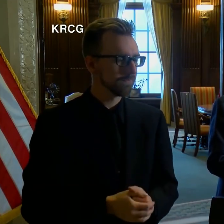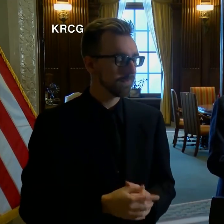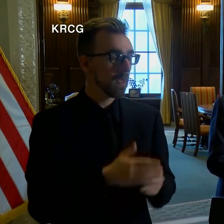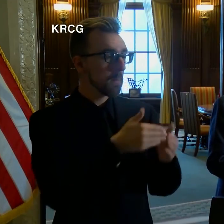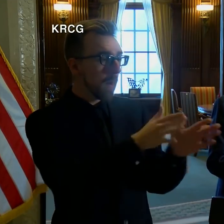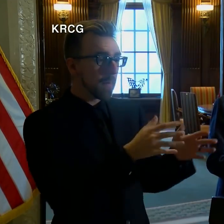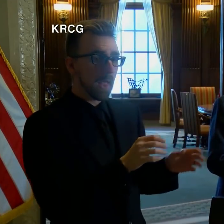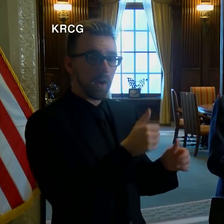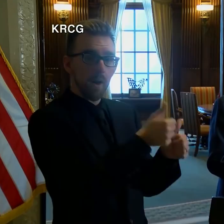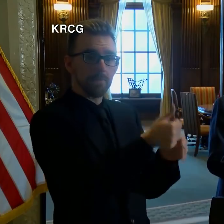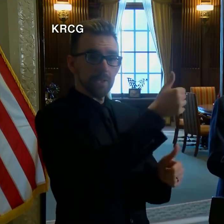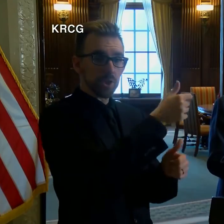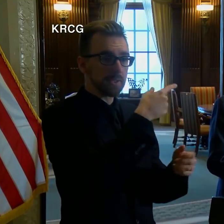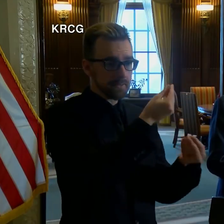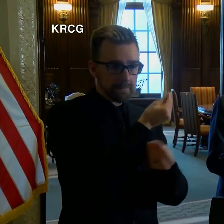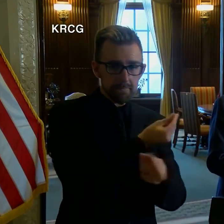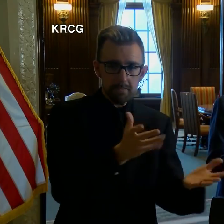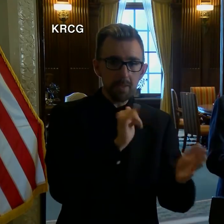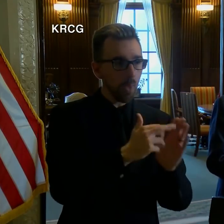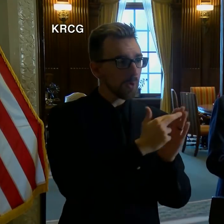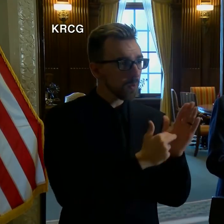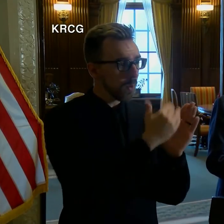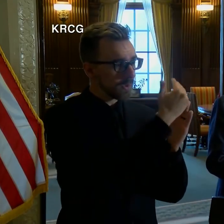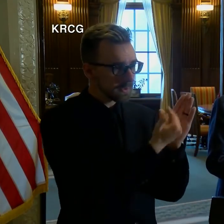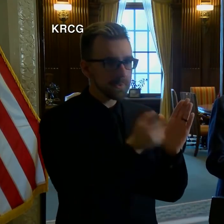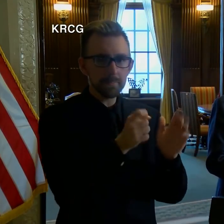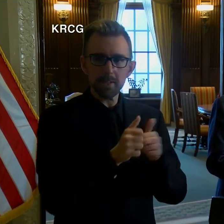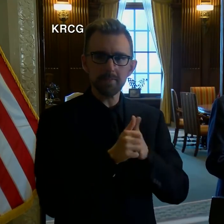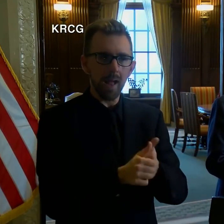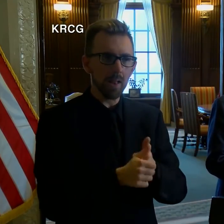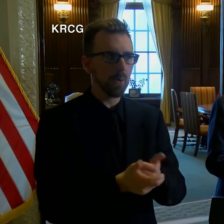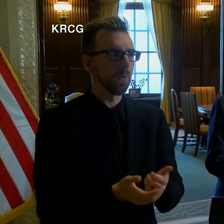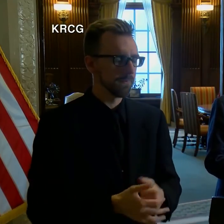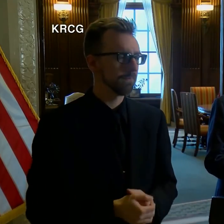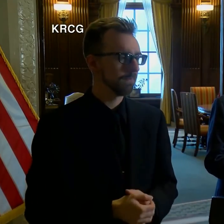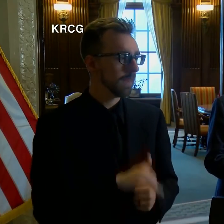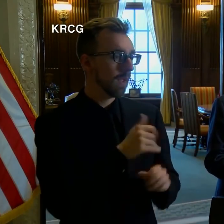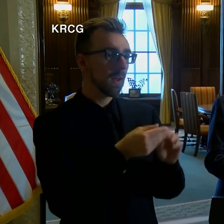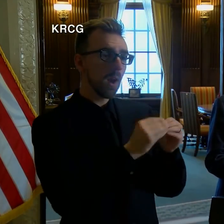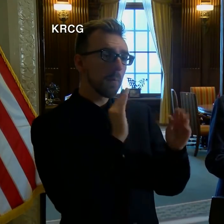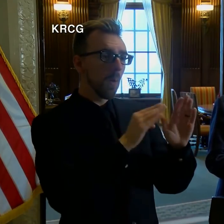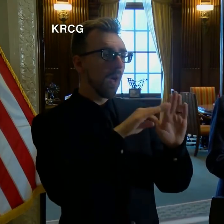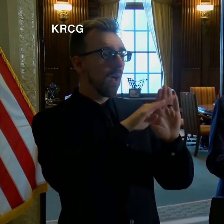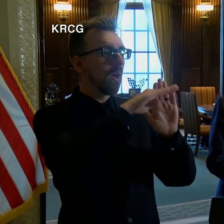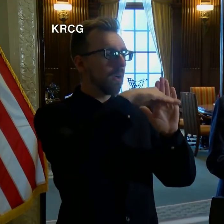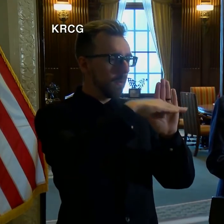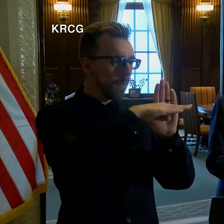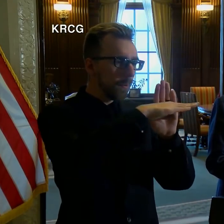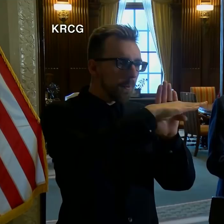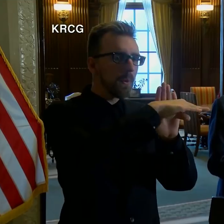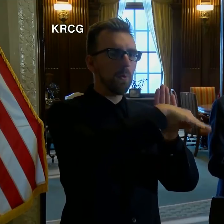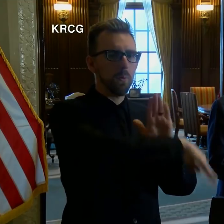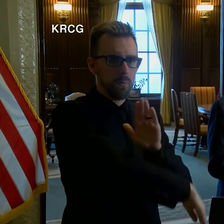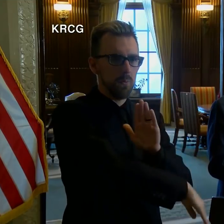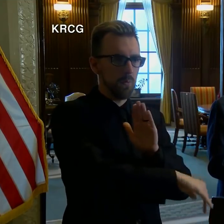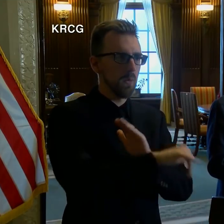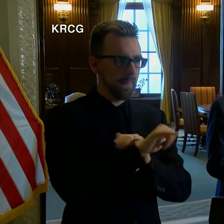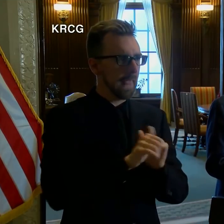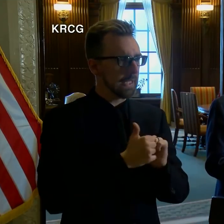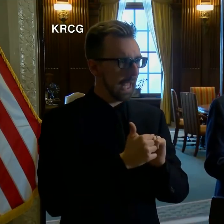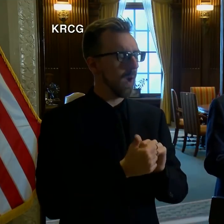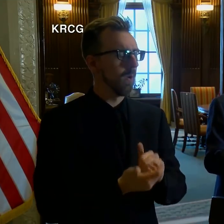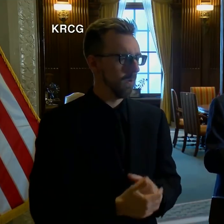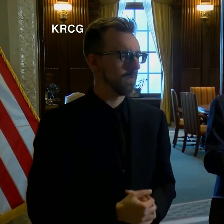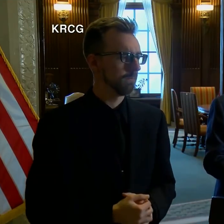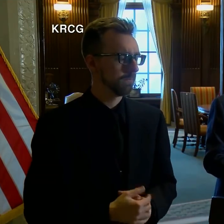safety concerns for everybody's health. That's what's going to have to happen. That's the way those numbers are going to level off. And that's the way they're going to go the other distance or the other